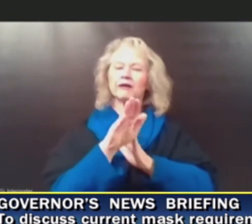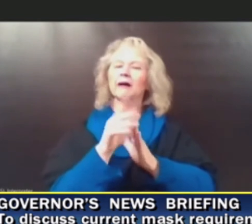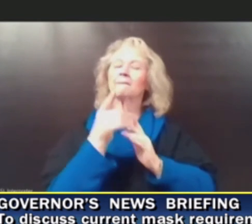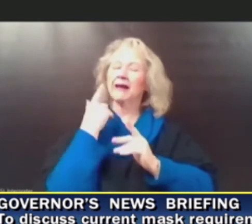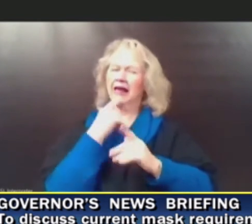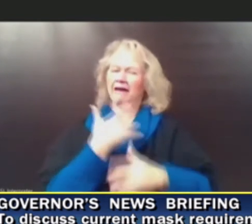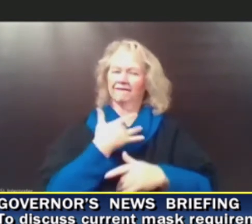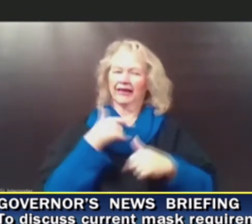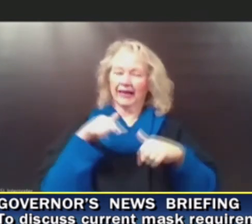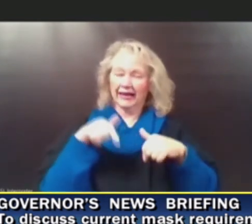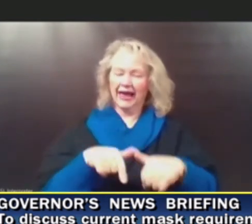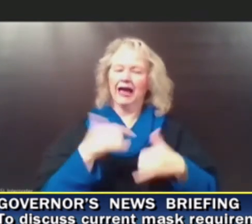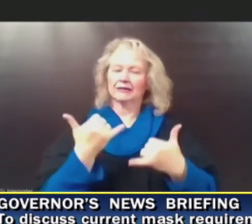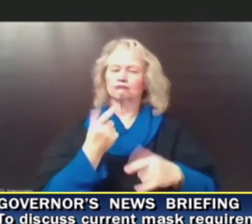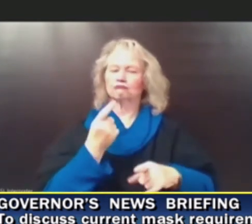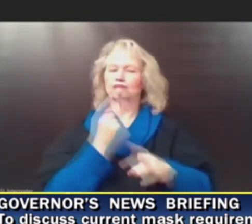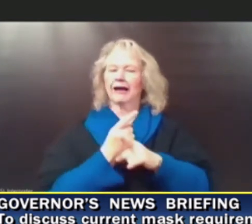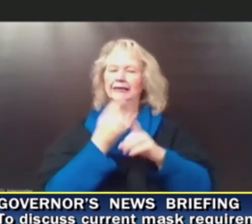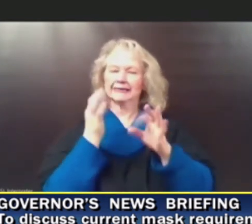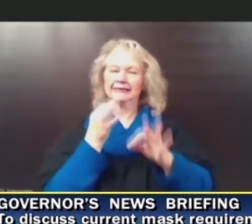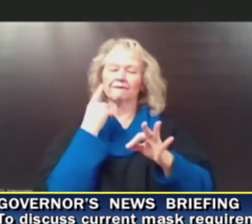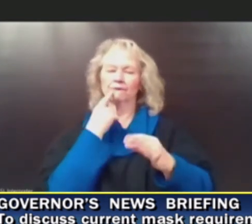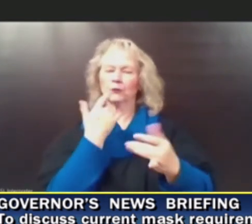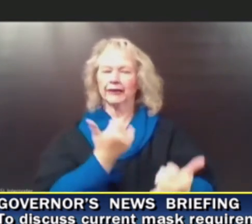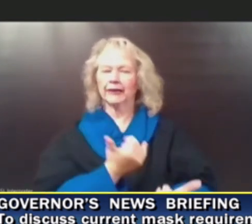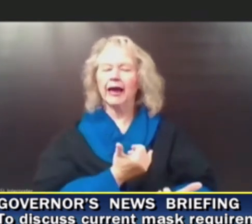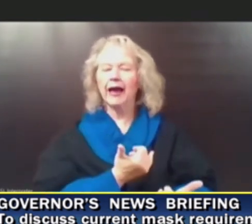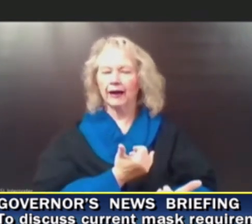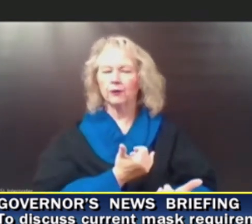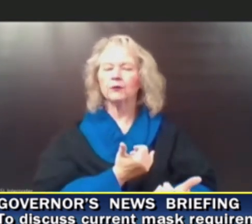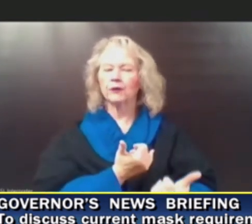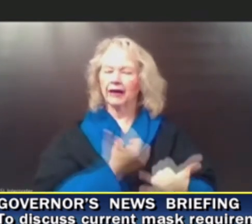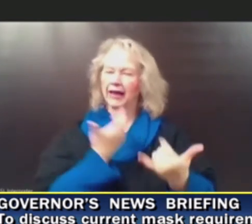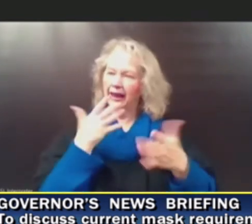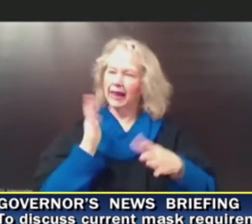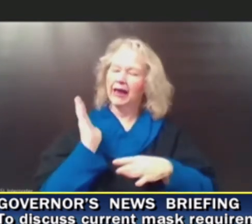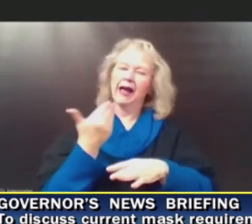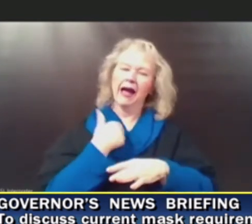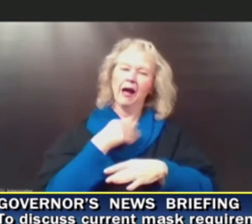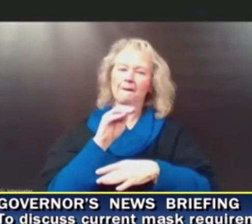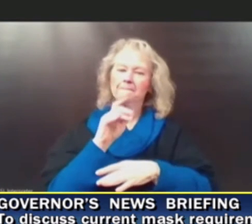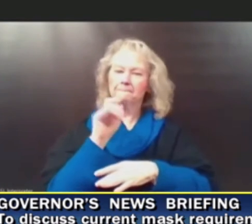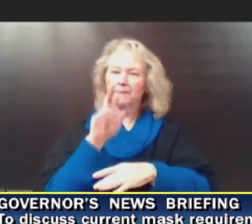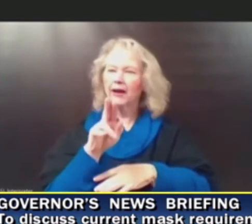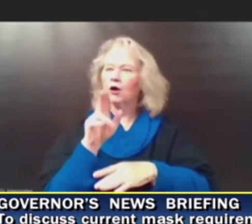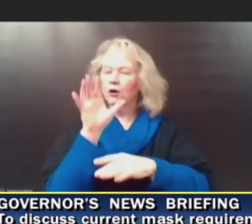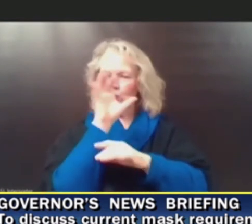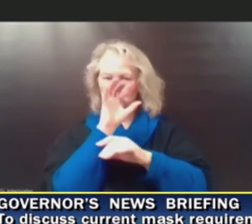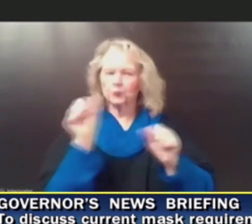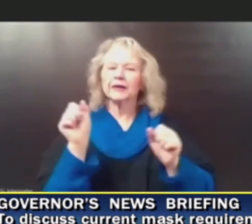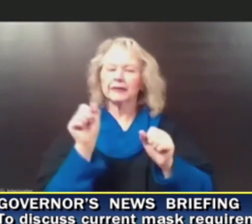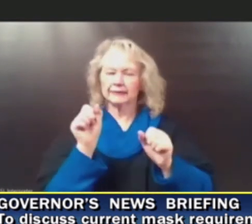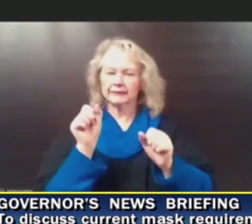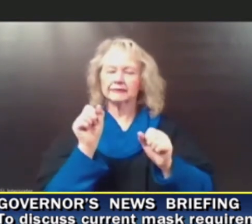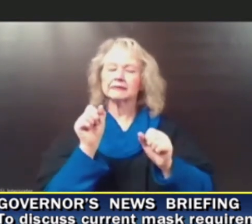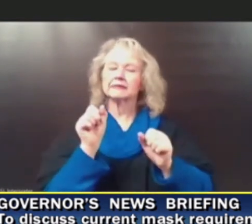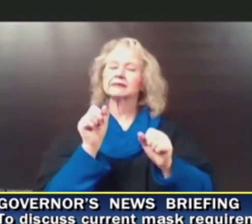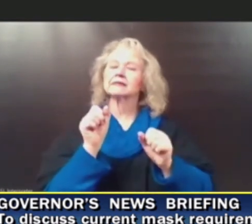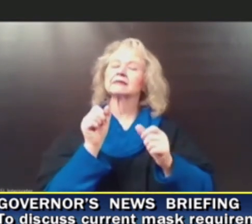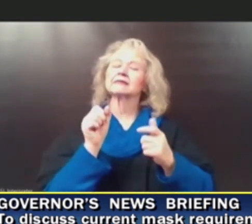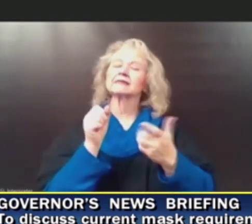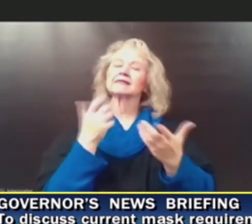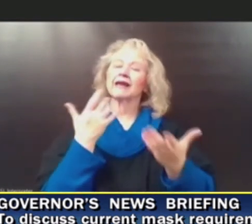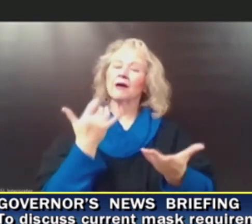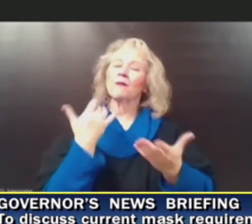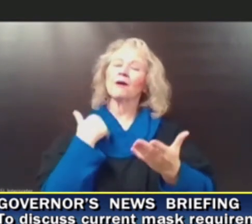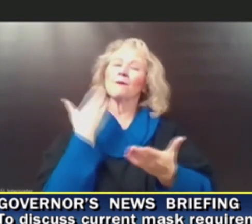decision at the right time to give it this discretion up to our mayors, up to our superintendents. And more to the point, we now know how to live with